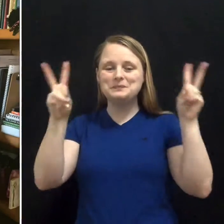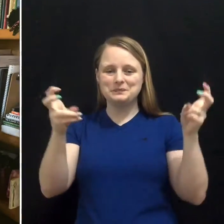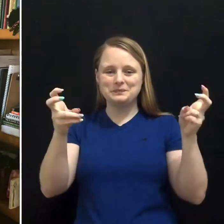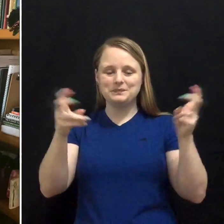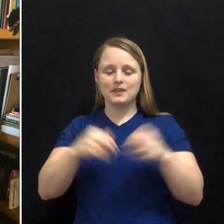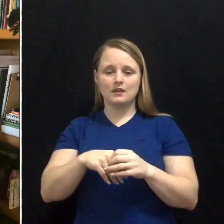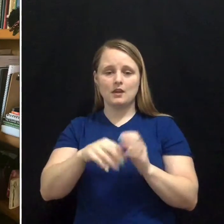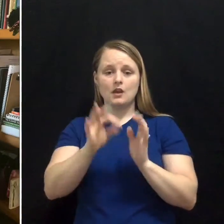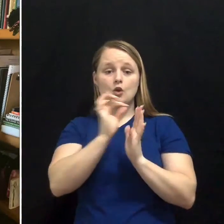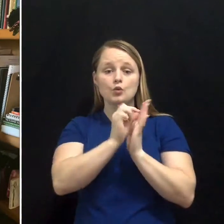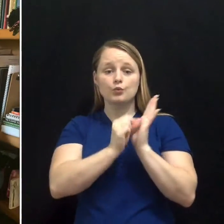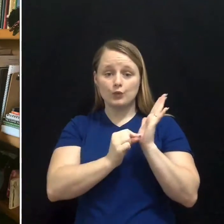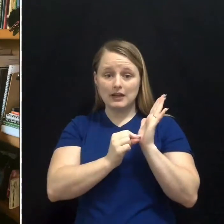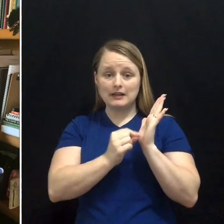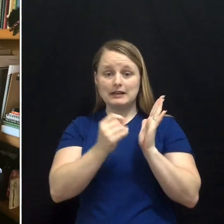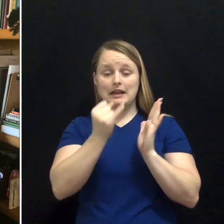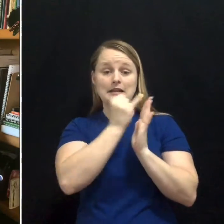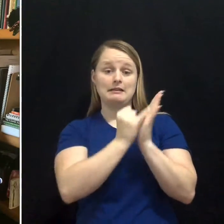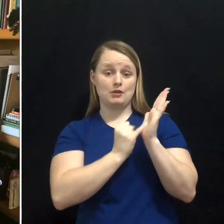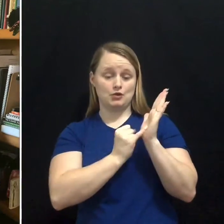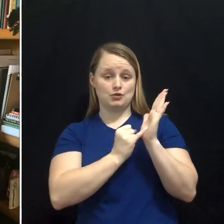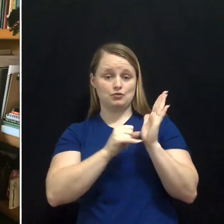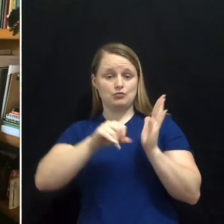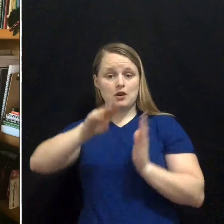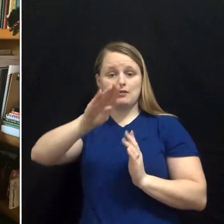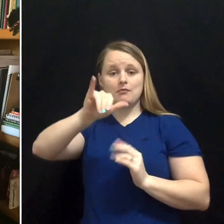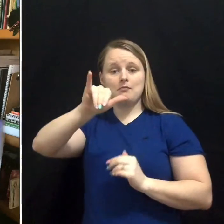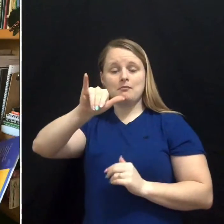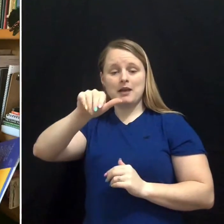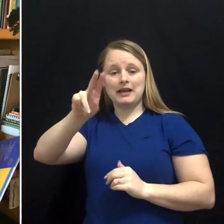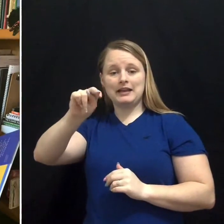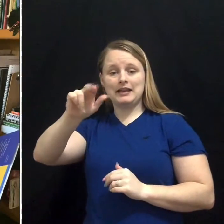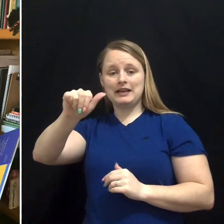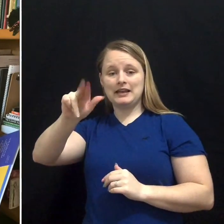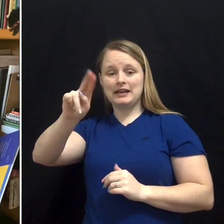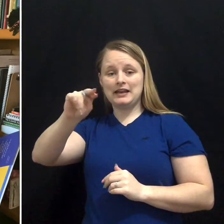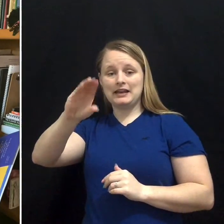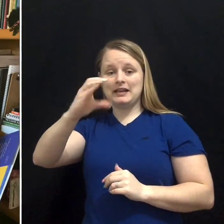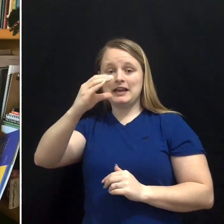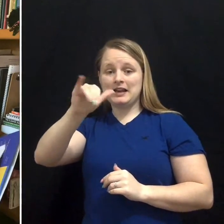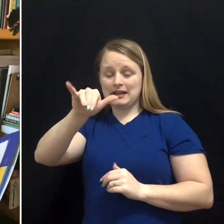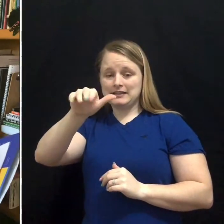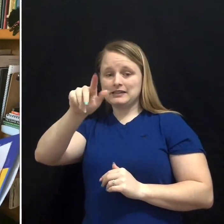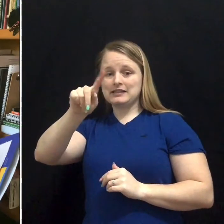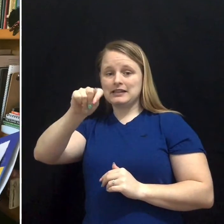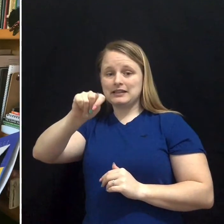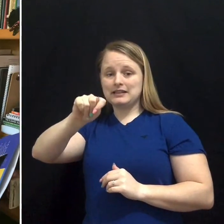It was written and illustrated by Nancy Tillman.